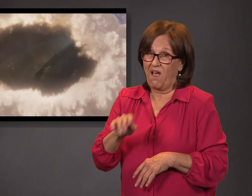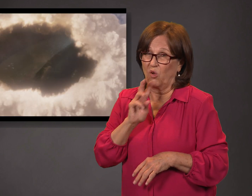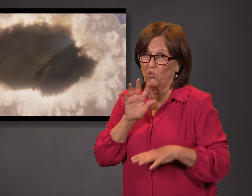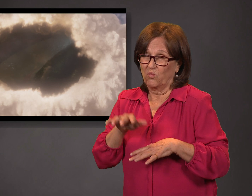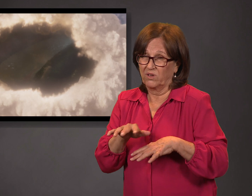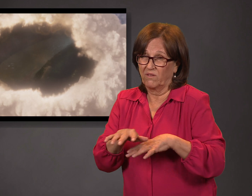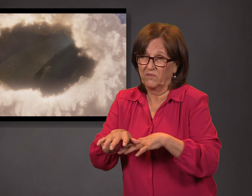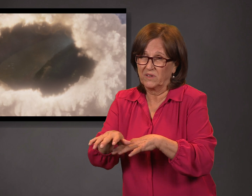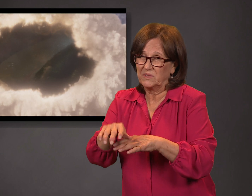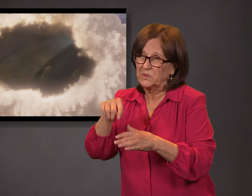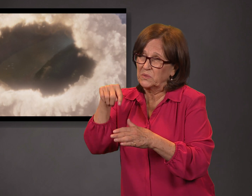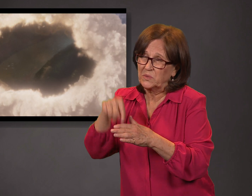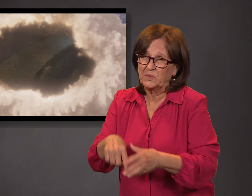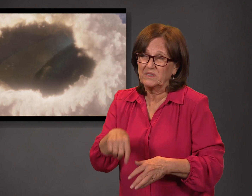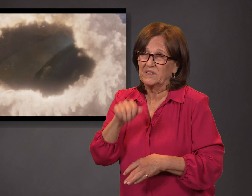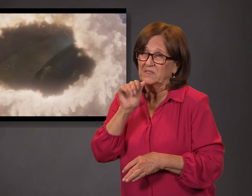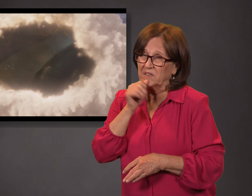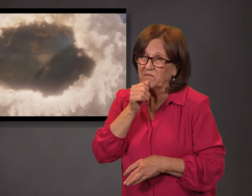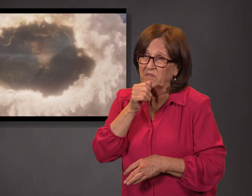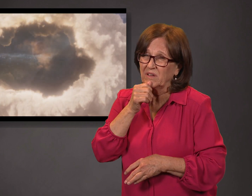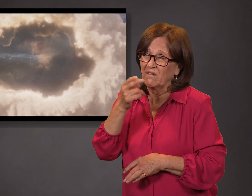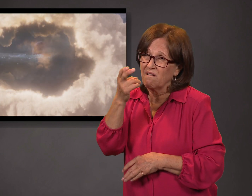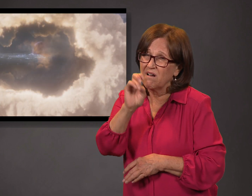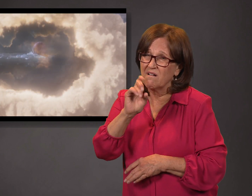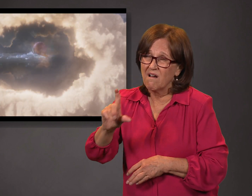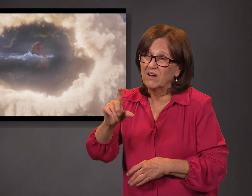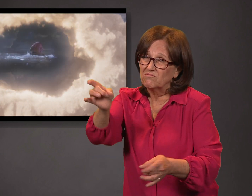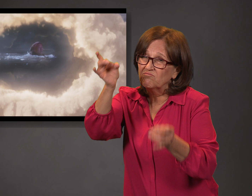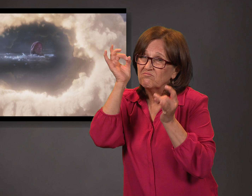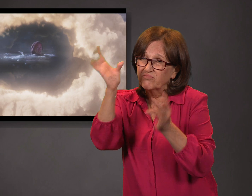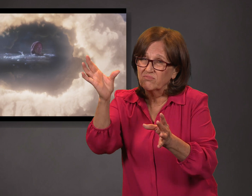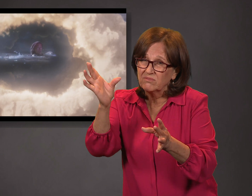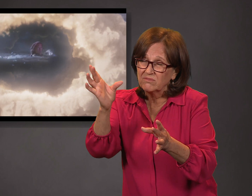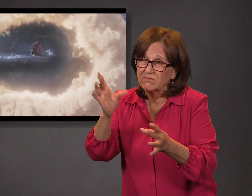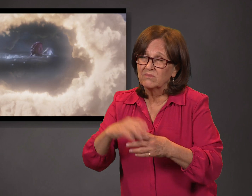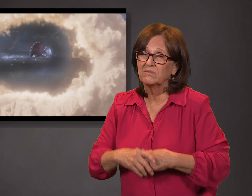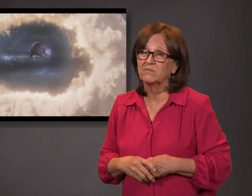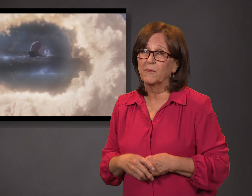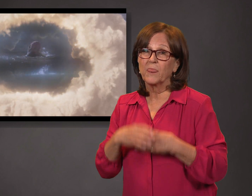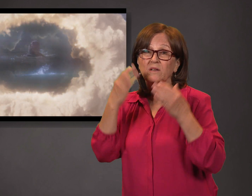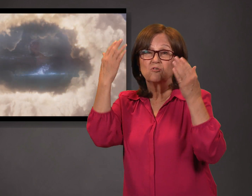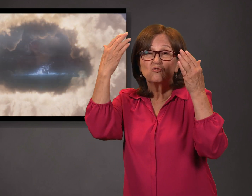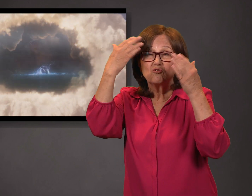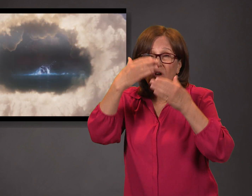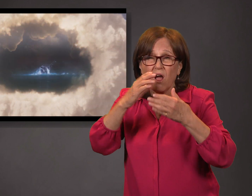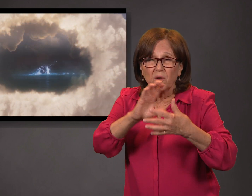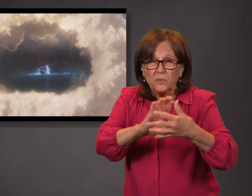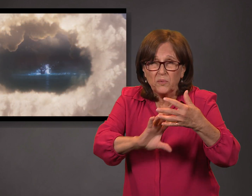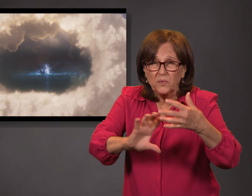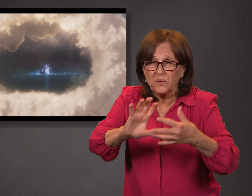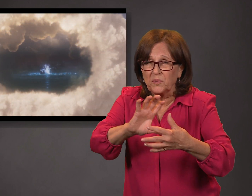Yet even the river of which he spake. And the depths thereof are the depths of hell.